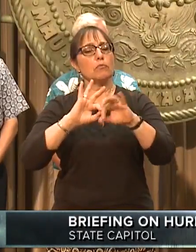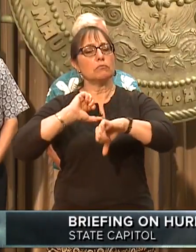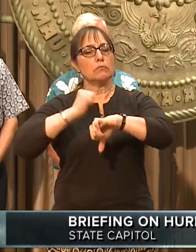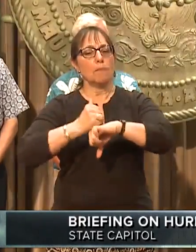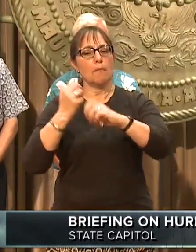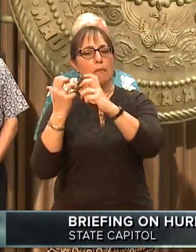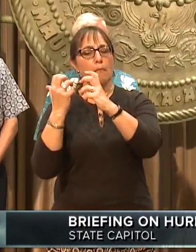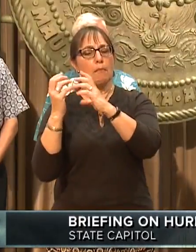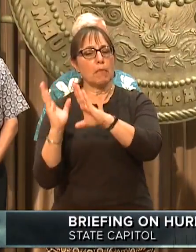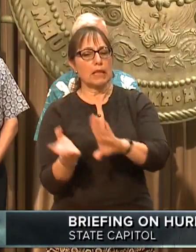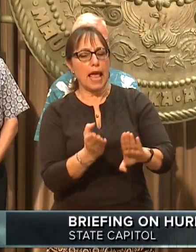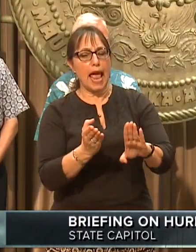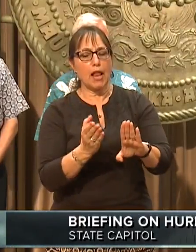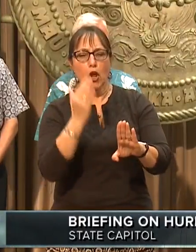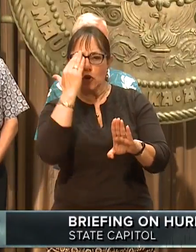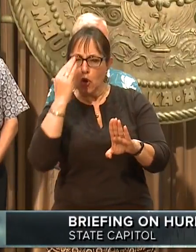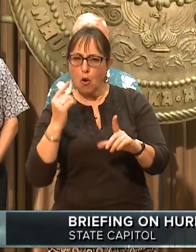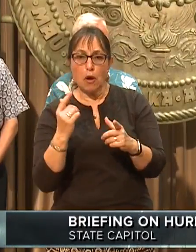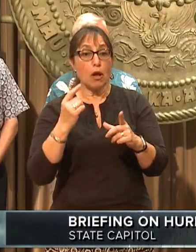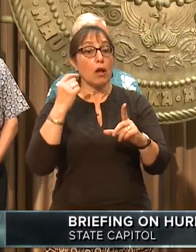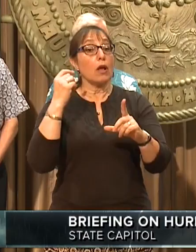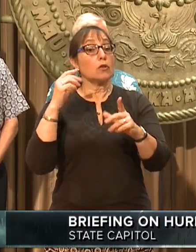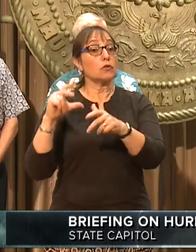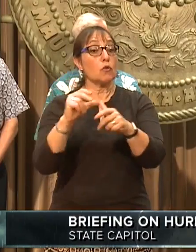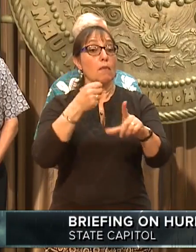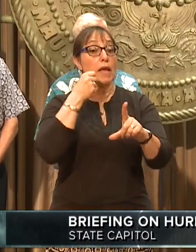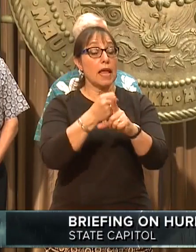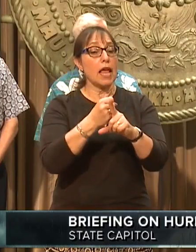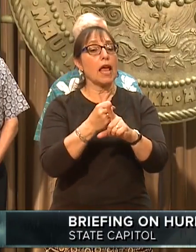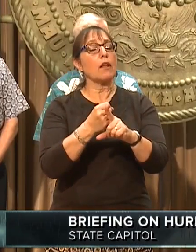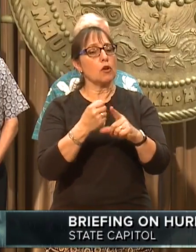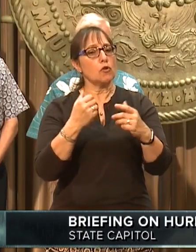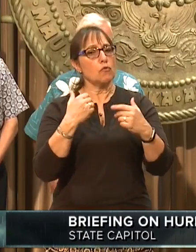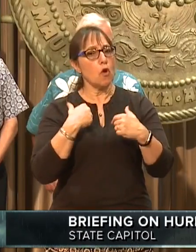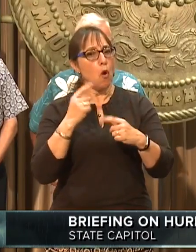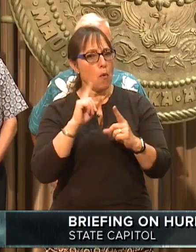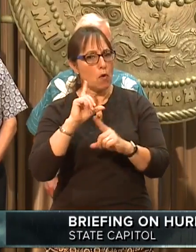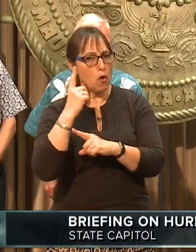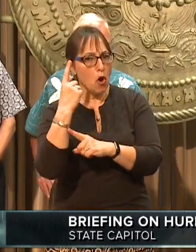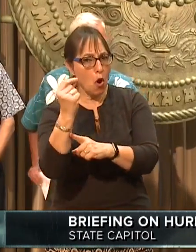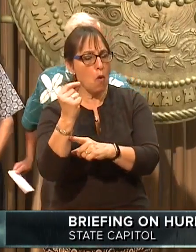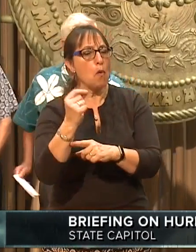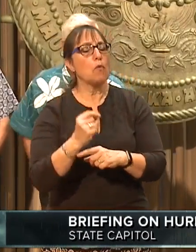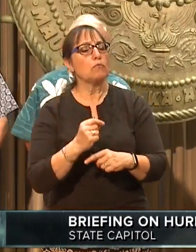where to go and what to do. And now I'll turn it over to Mayor Caldwell.